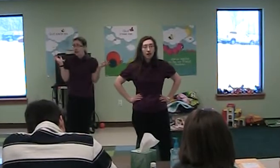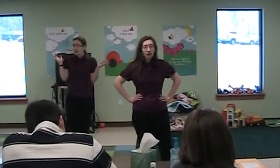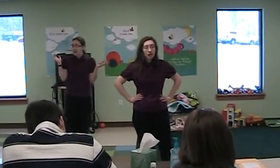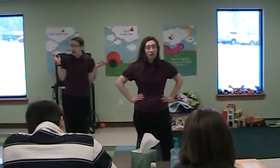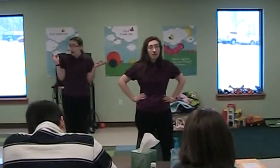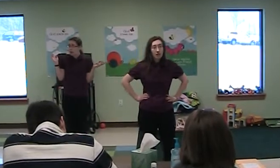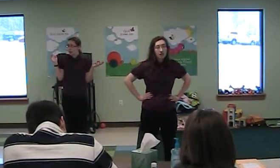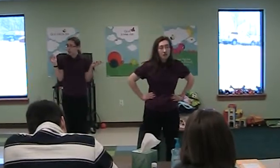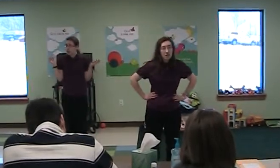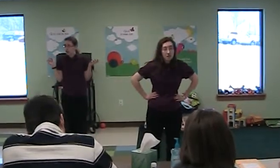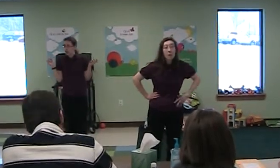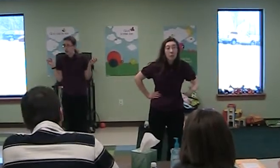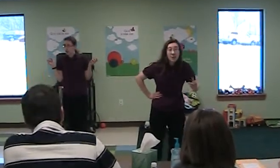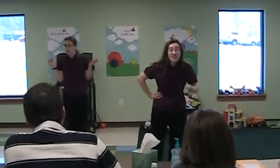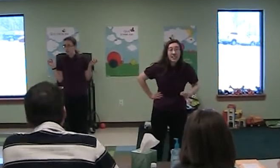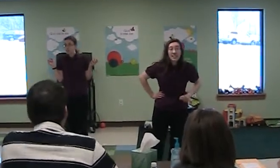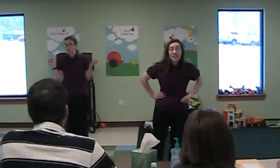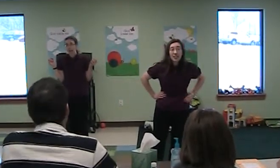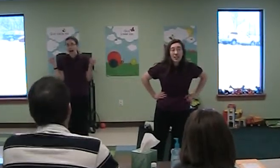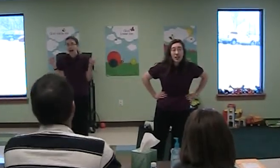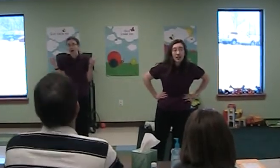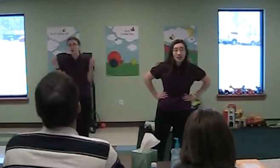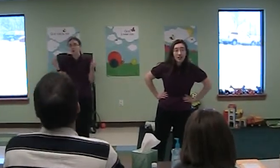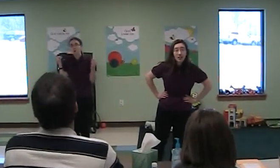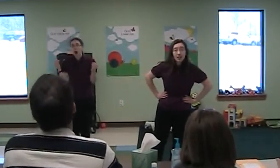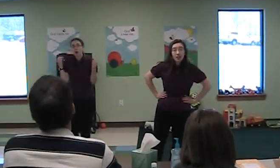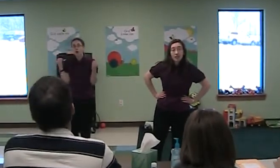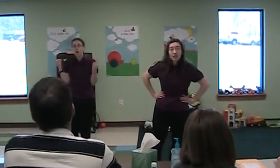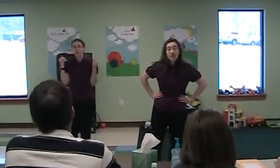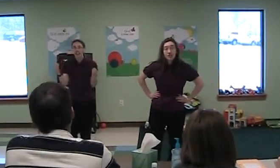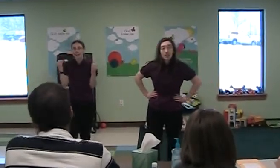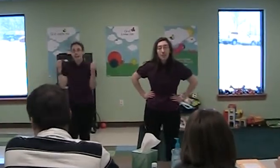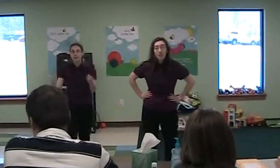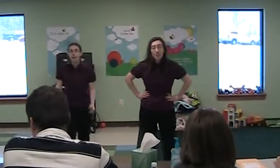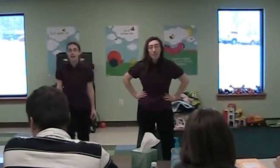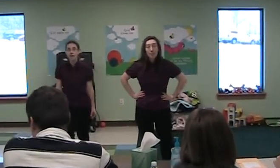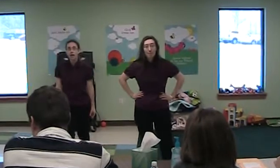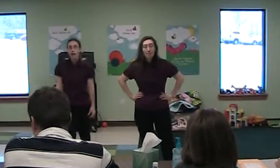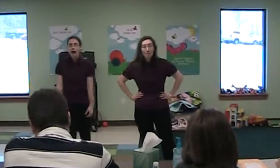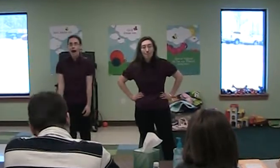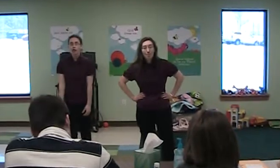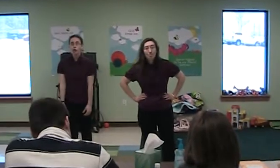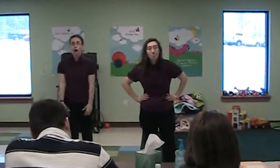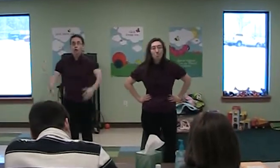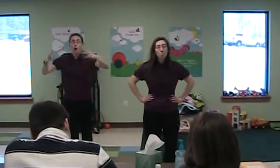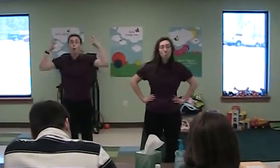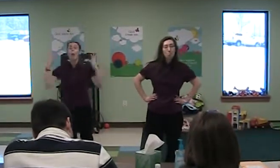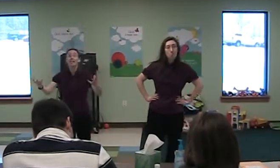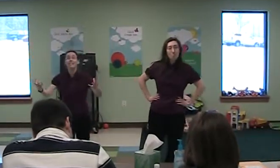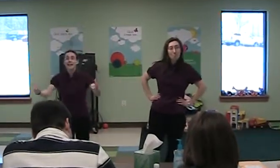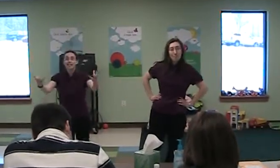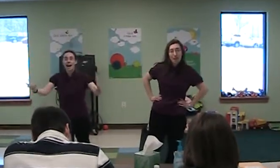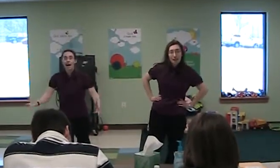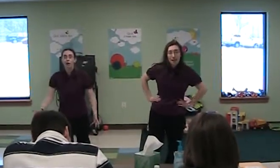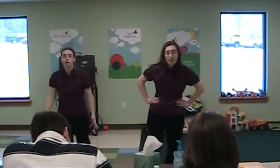tell. Smallpox think? I do not know, gentlemen. I do not know what he died of.